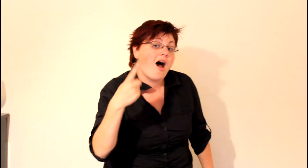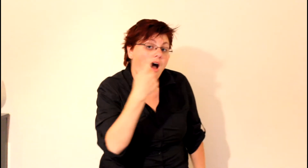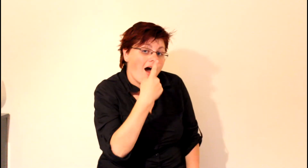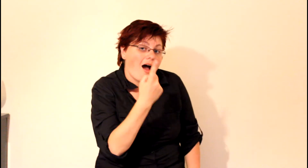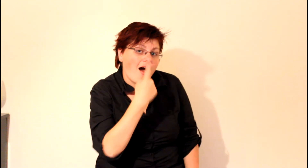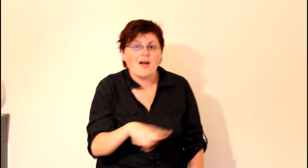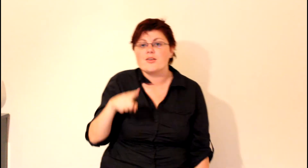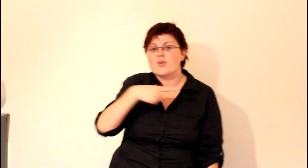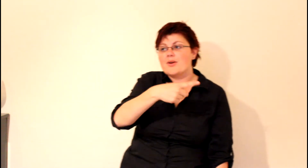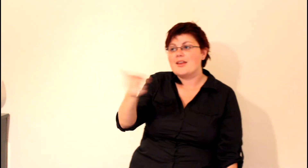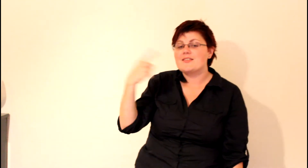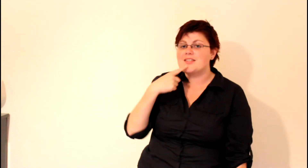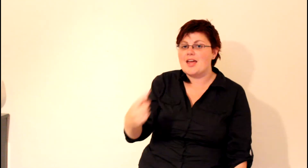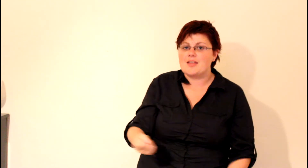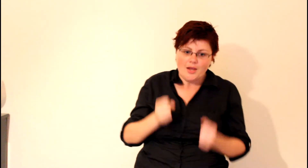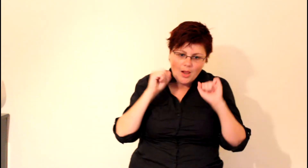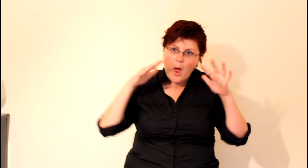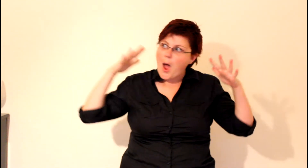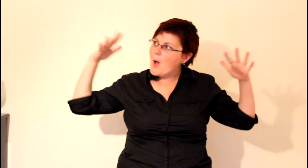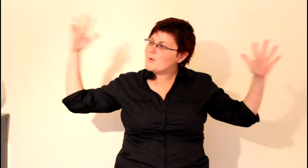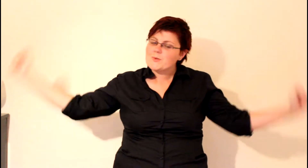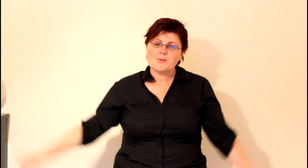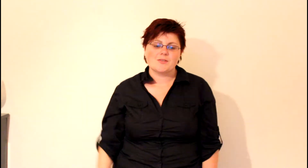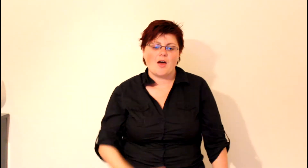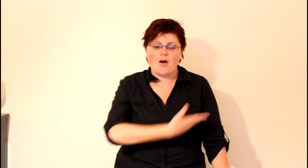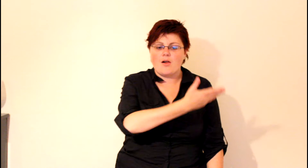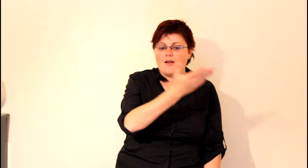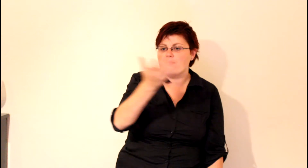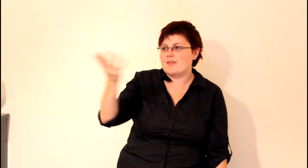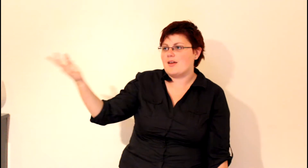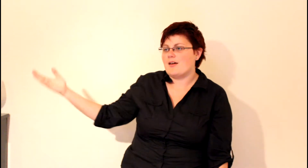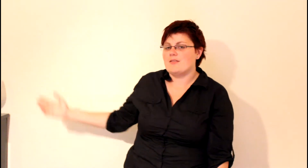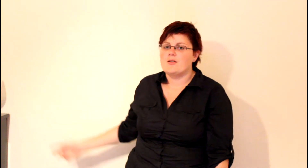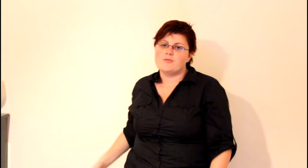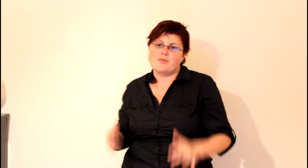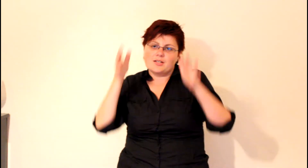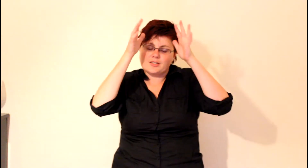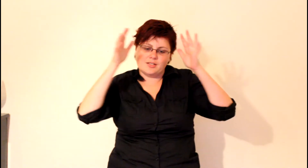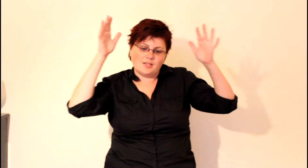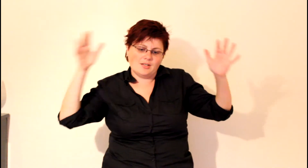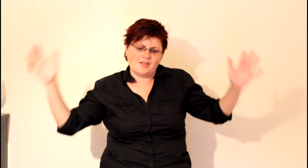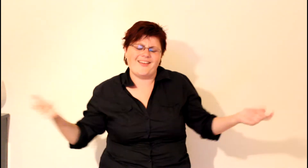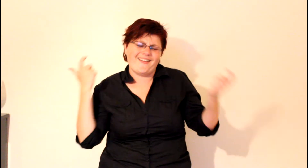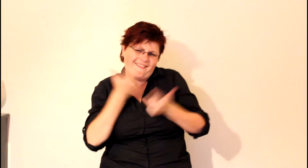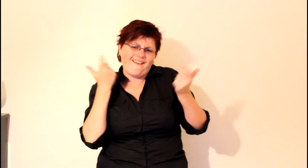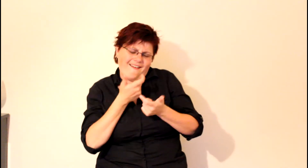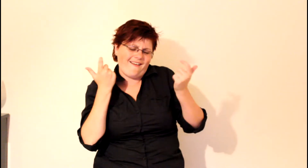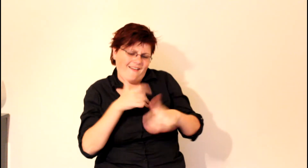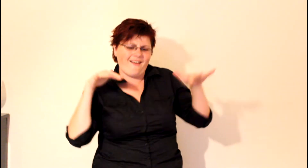him, you would even say it glows. All of the other reindeer used to laugh and call